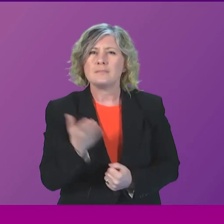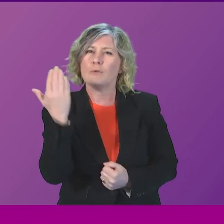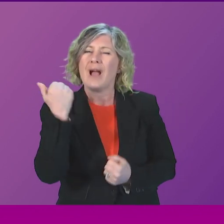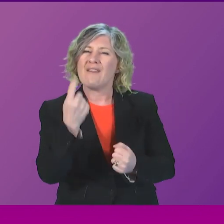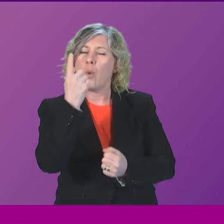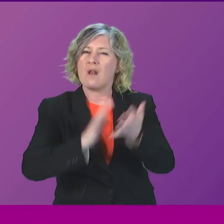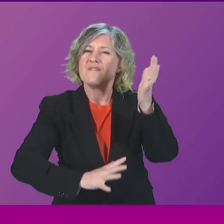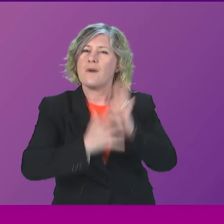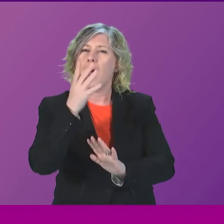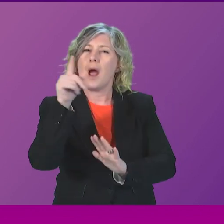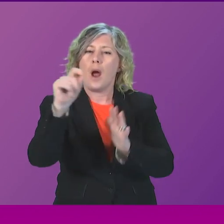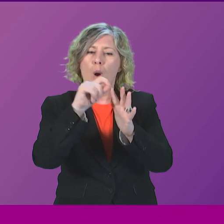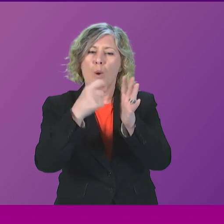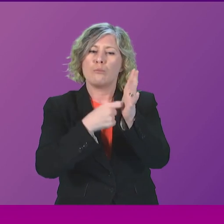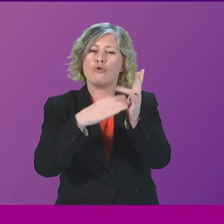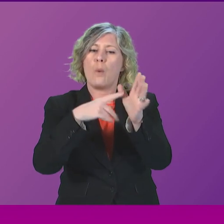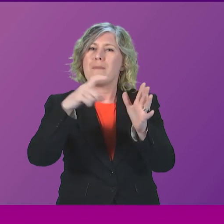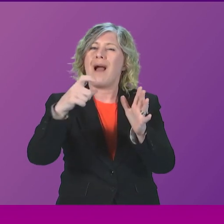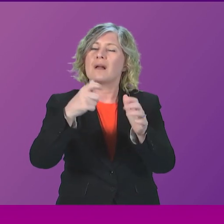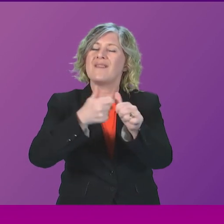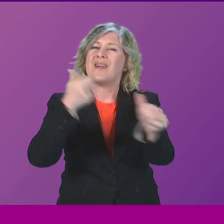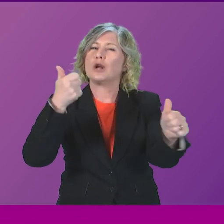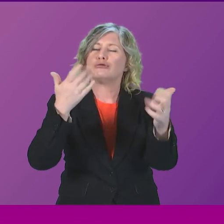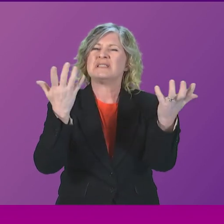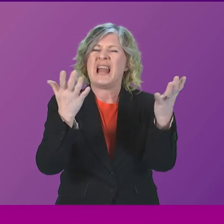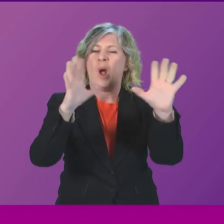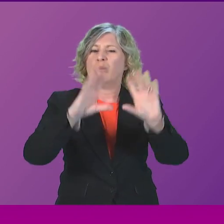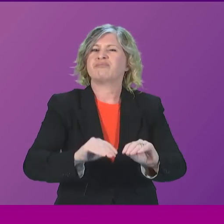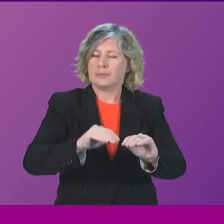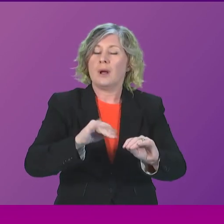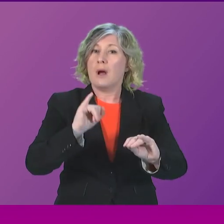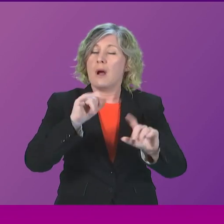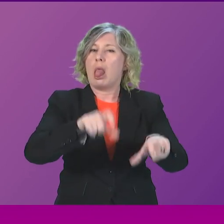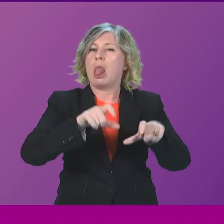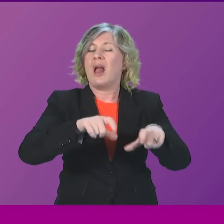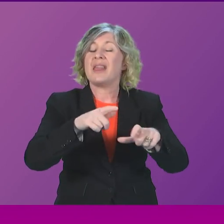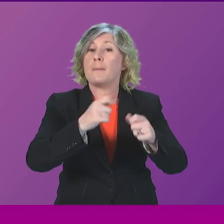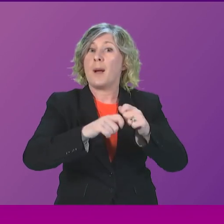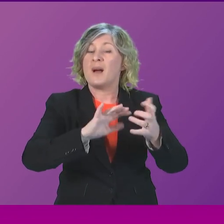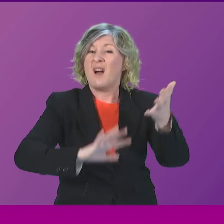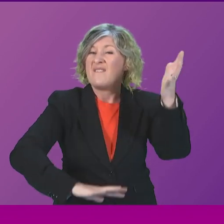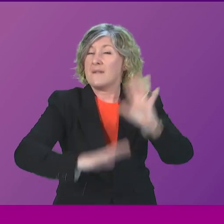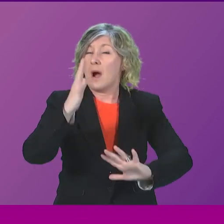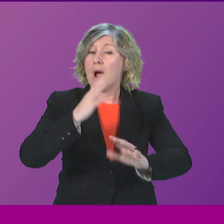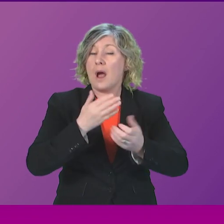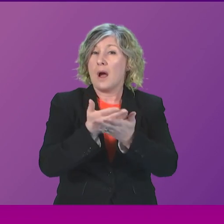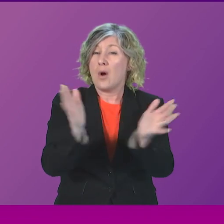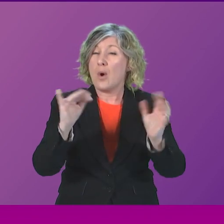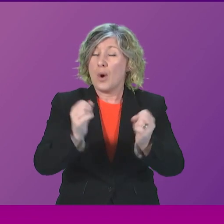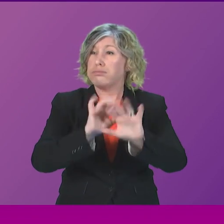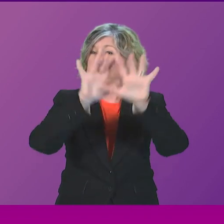Promat factory in Springburn left local communities for two days enduring stifling, smoke and fumes, and firefighters putting their lives at risk.